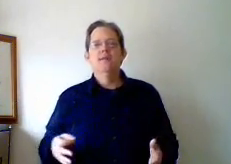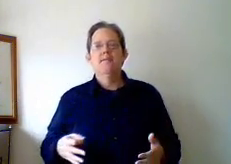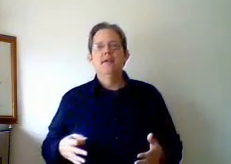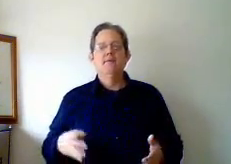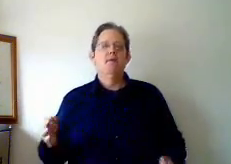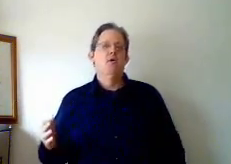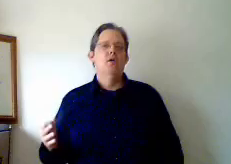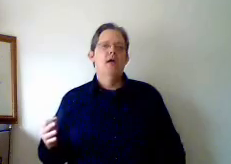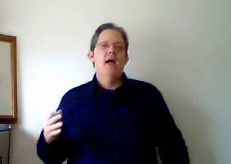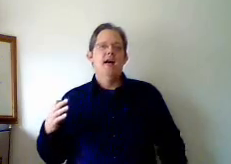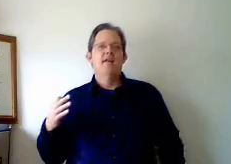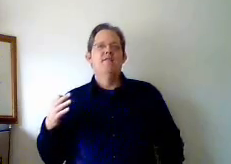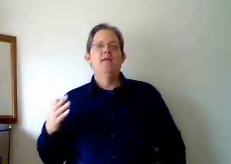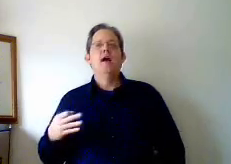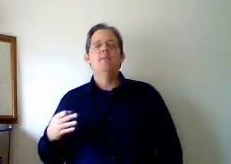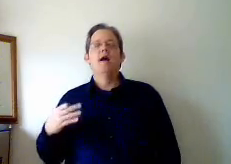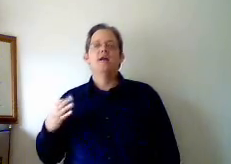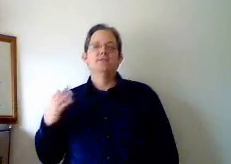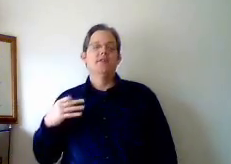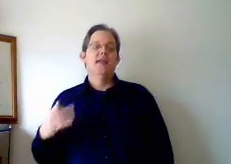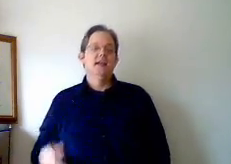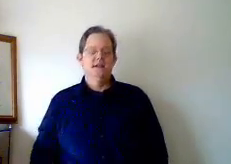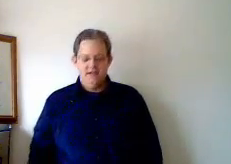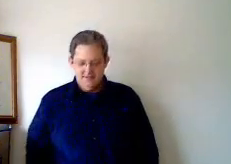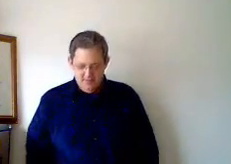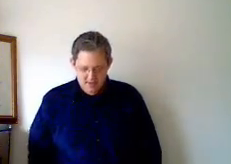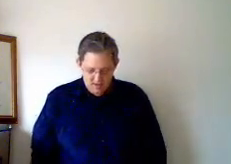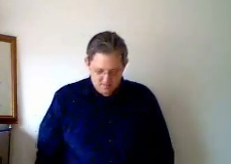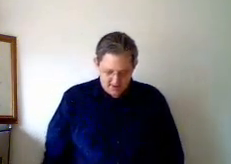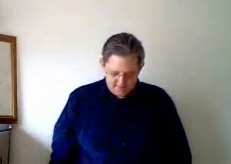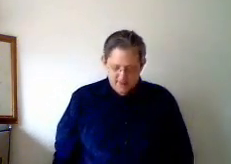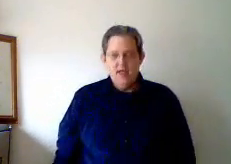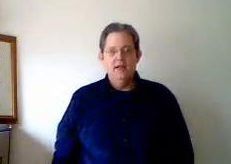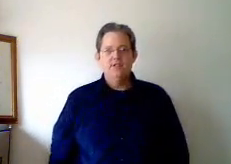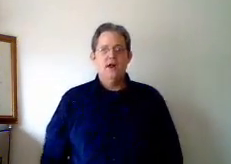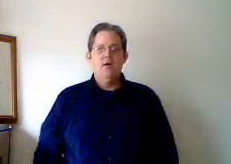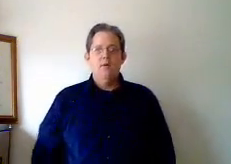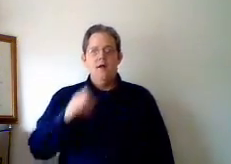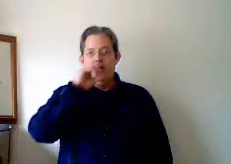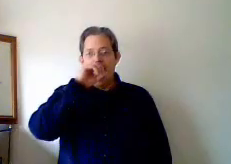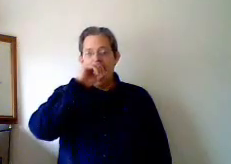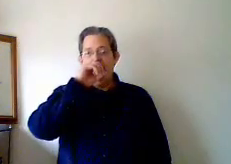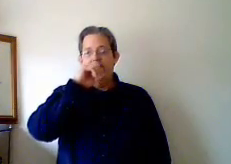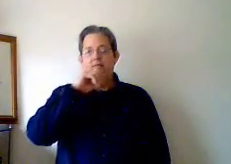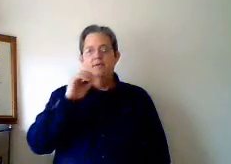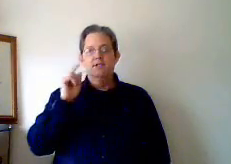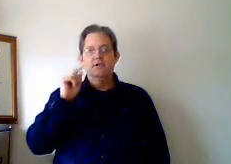maybe people have become accustomed to thinking it does. But let's start out with the psychology